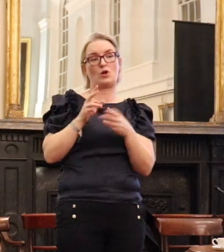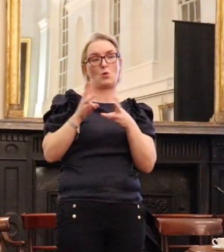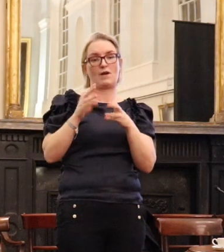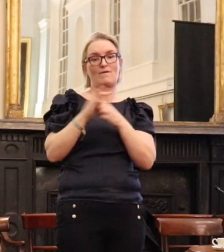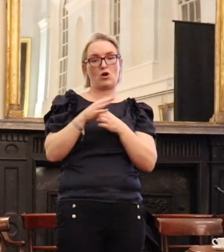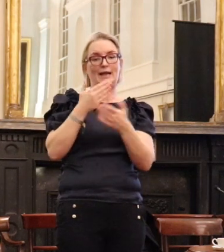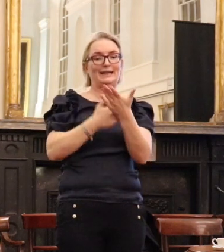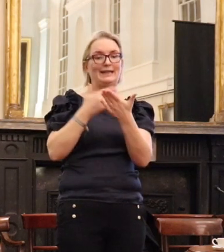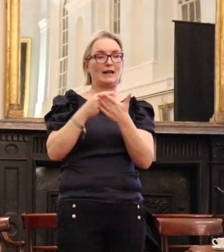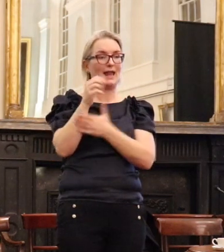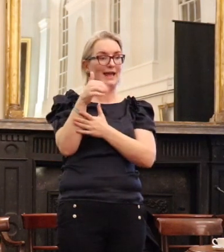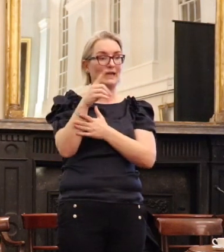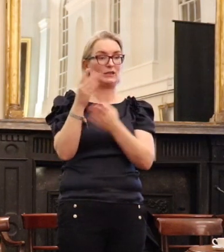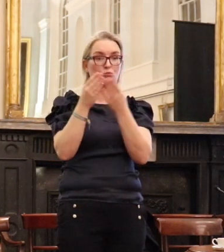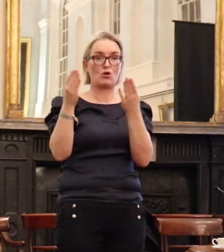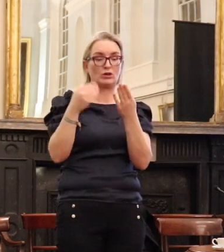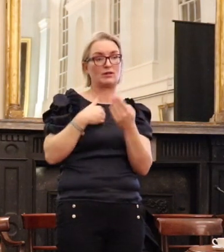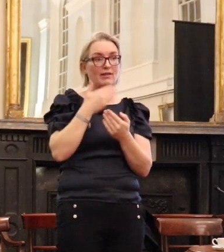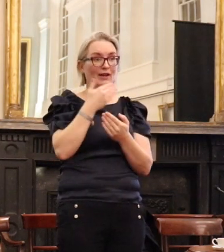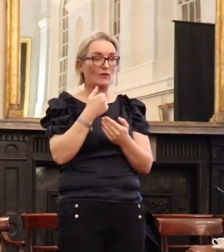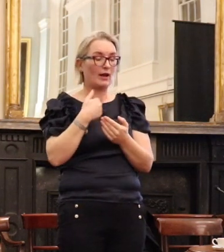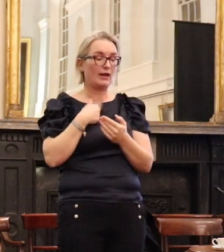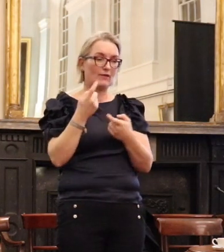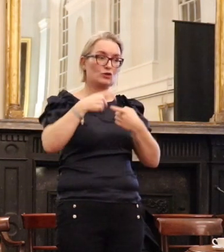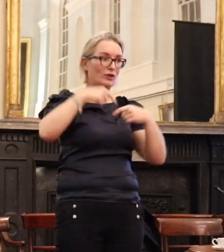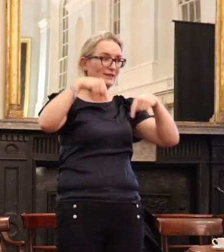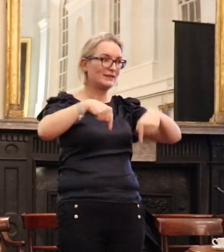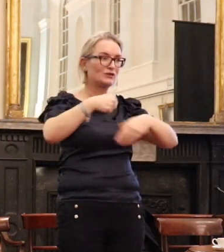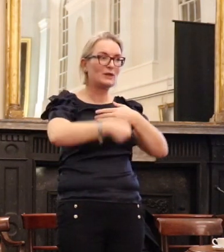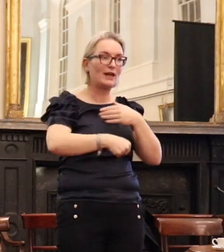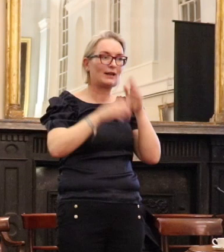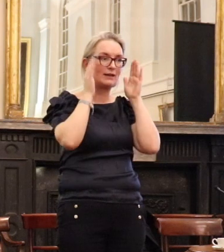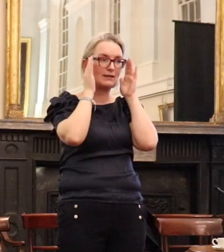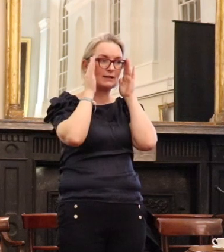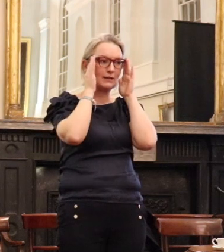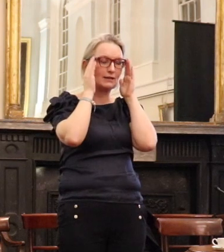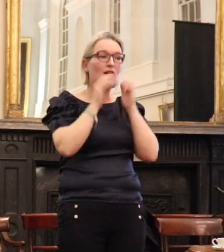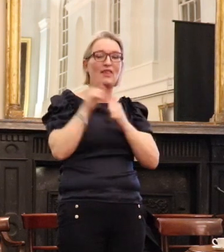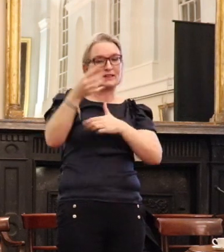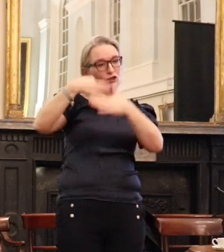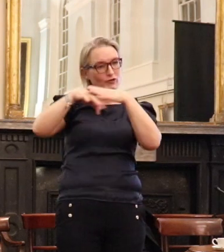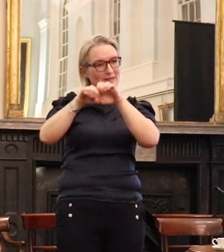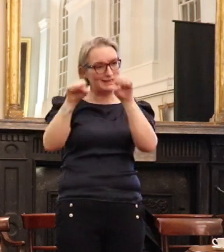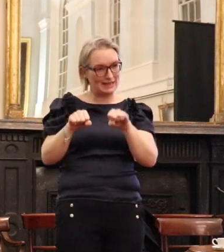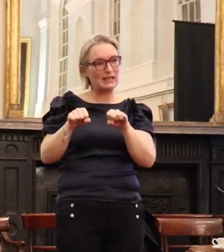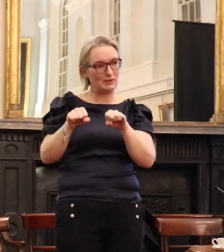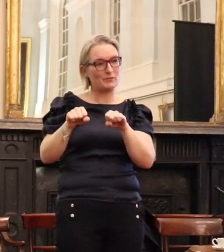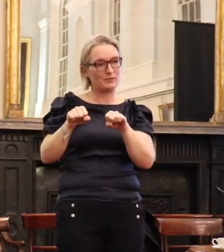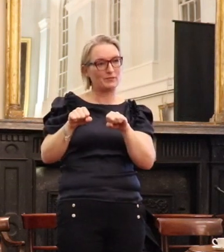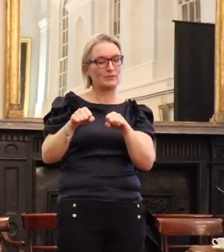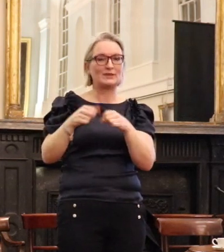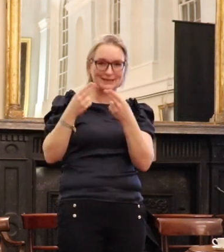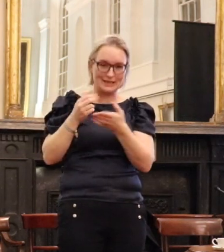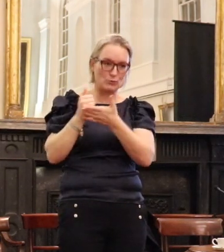legal aid board, I'm delighted to say, have joined us this evening. And that is the government scheme that needs to be, not only